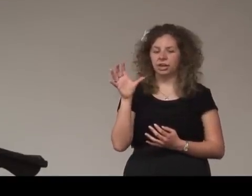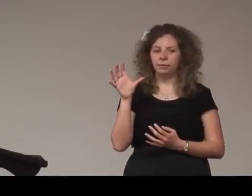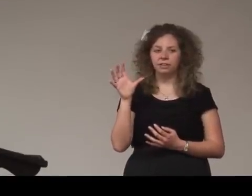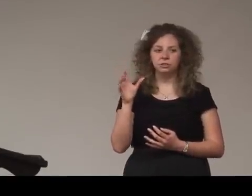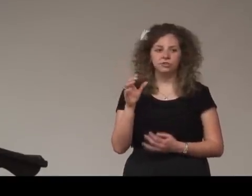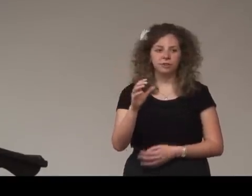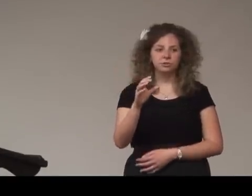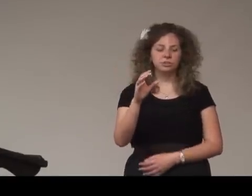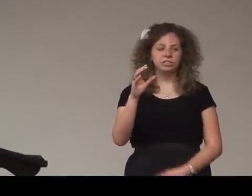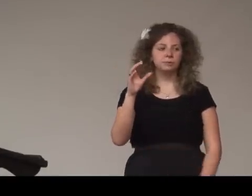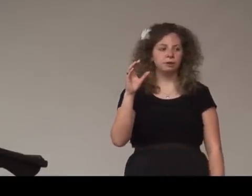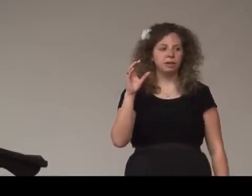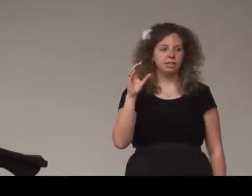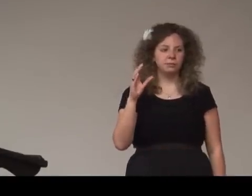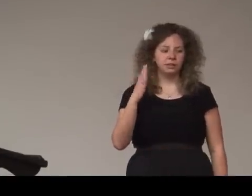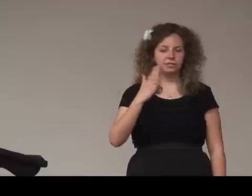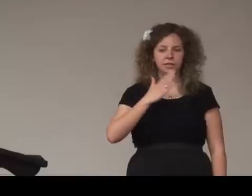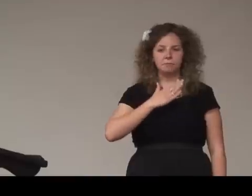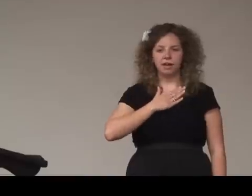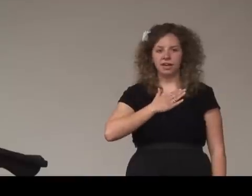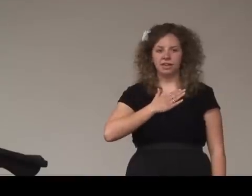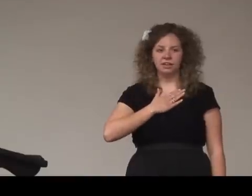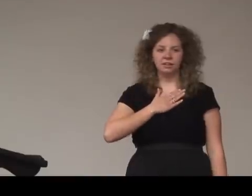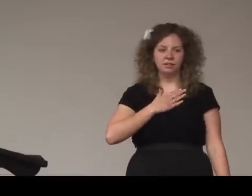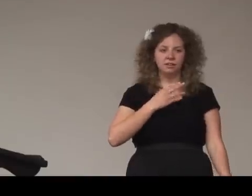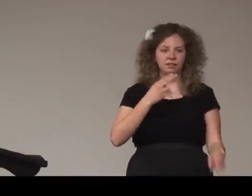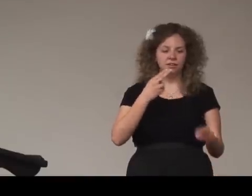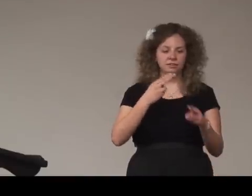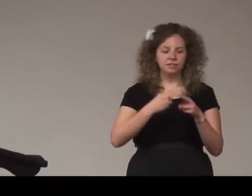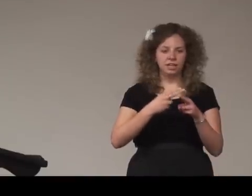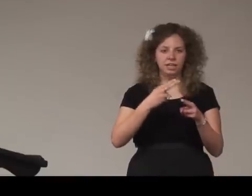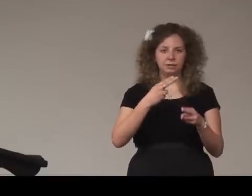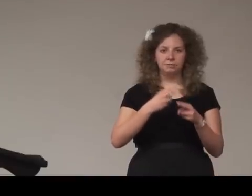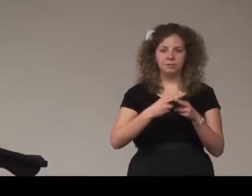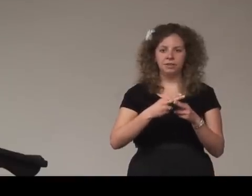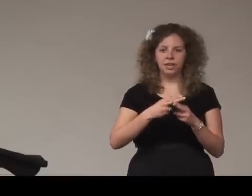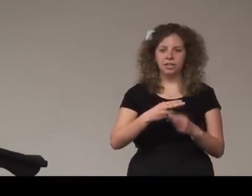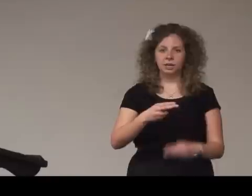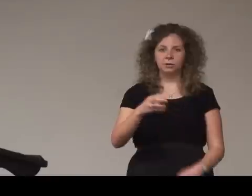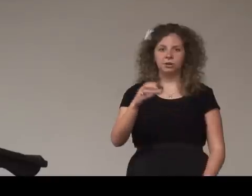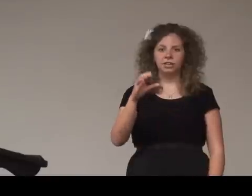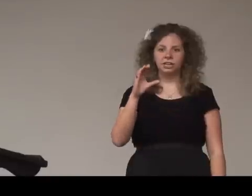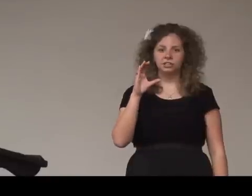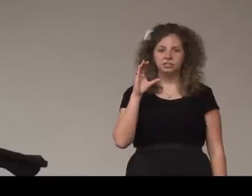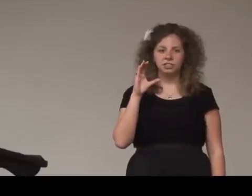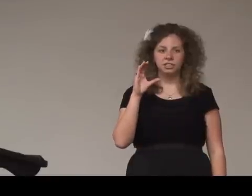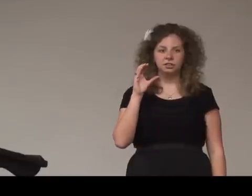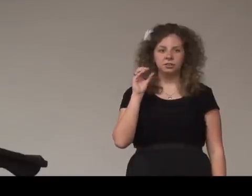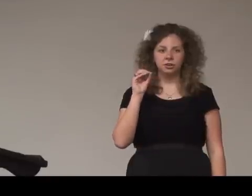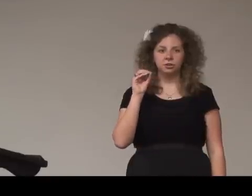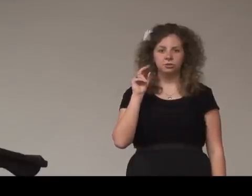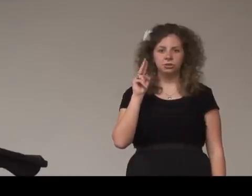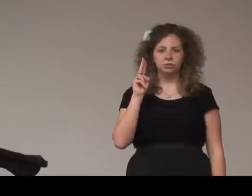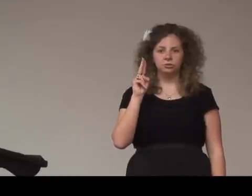it that way so if i was going to spell my name then i would say my name and i would go here c o u